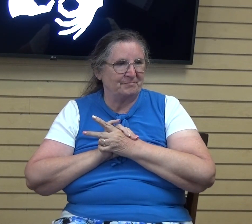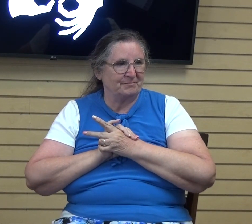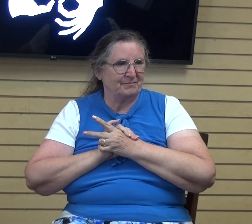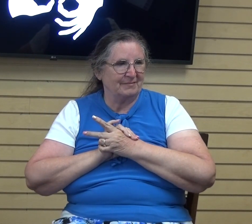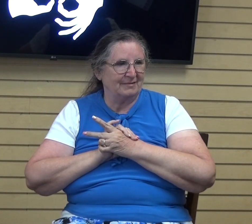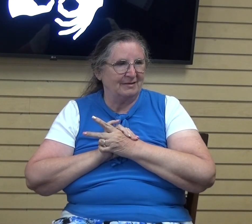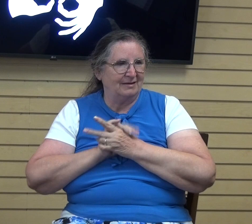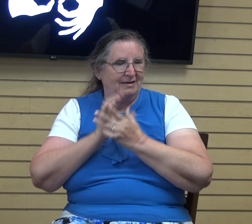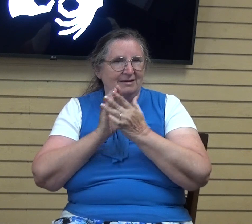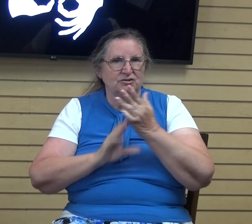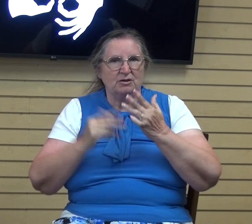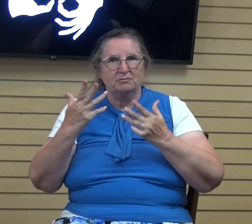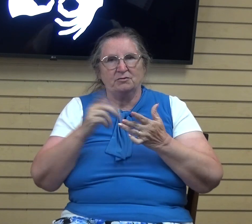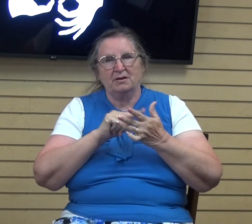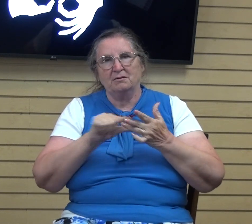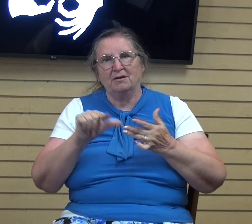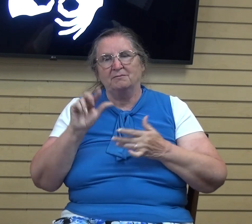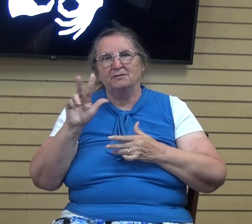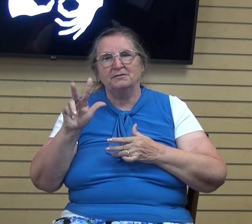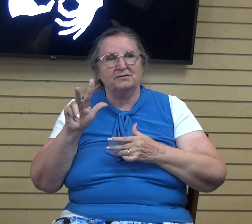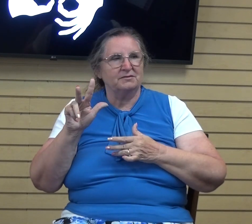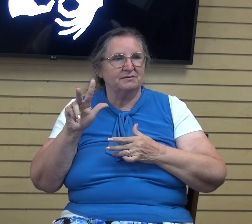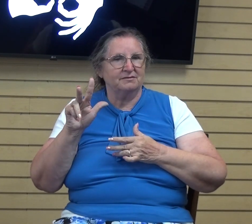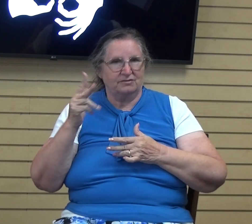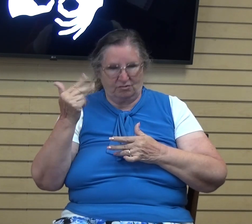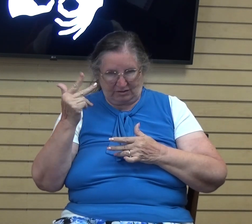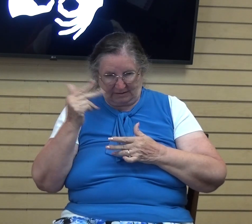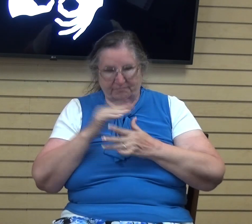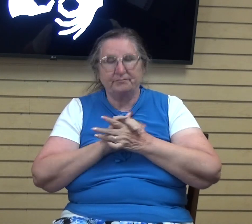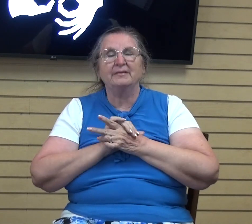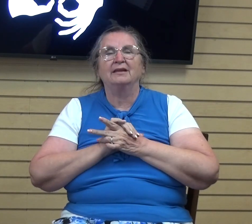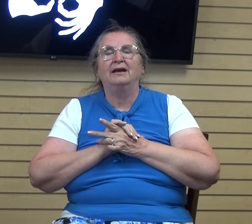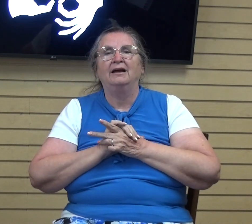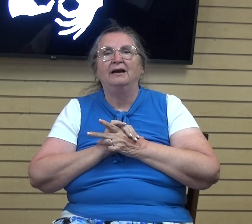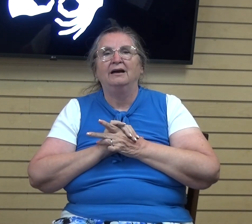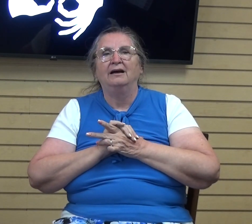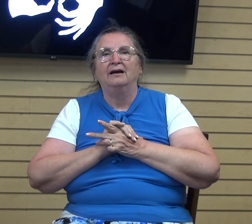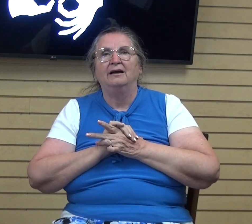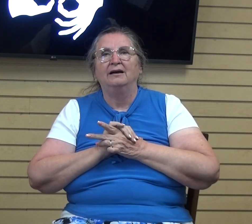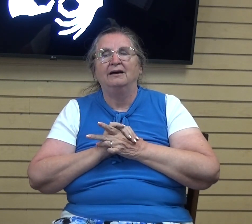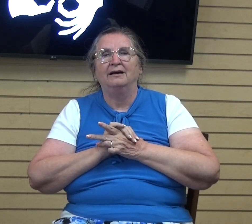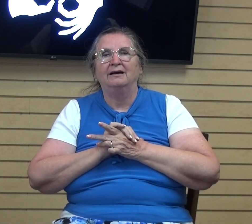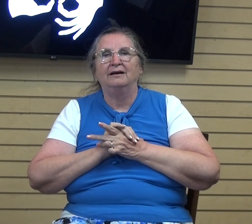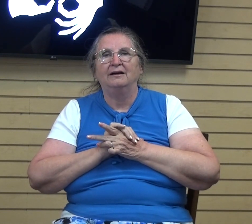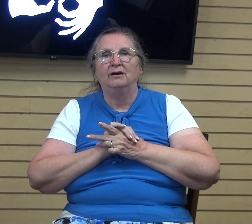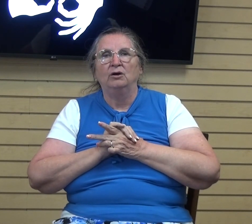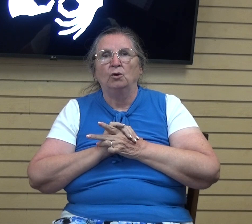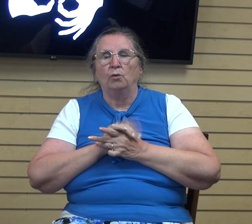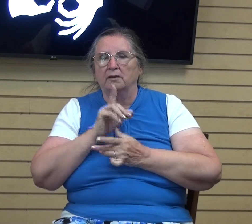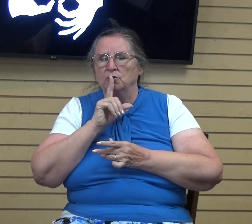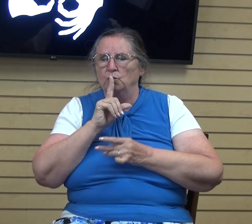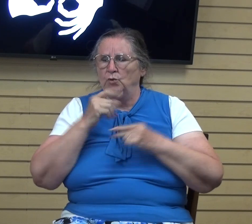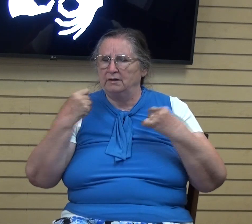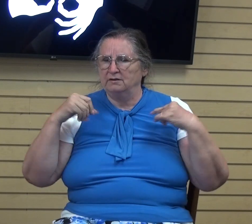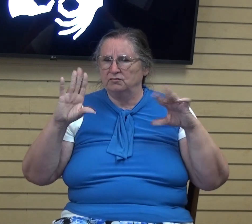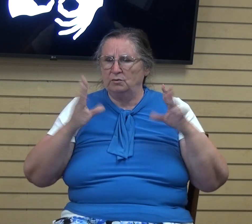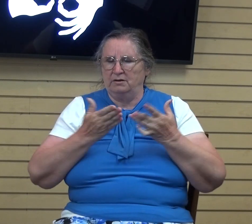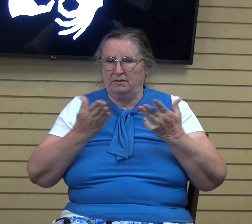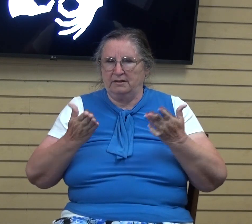chapter three, Proverbs 3, 13. And just when we give, when we can really surrender those things to the Lord, what a better